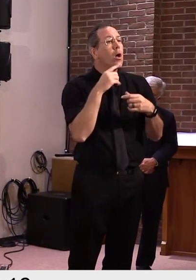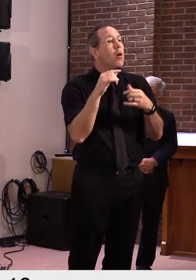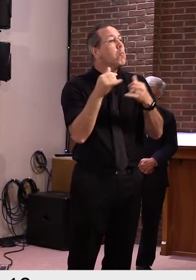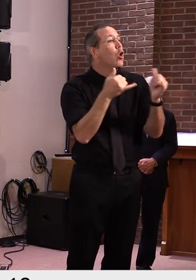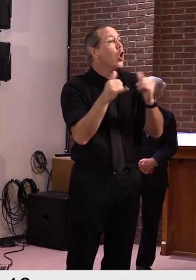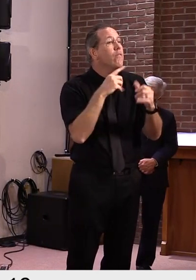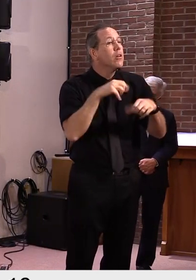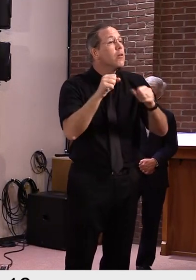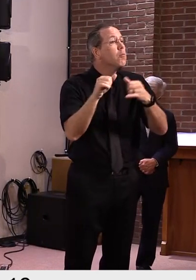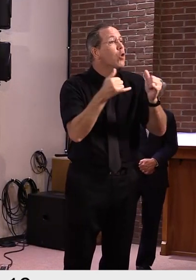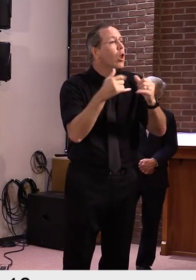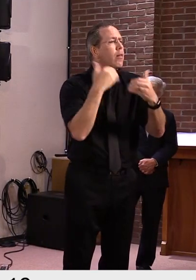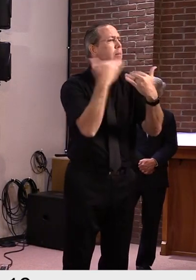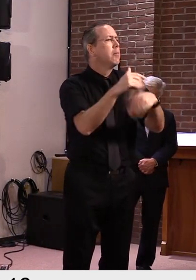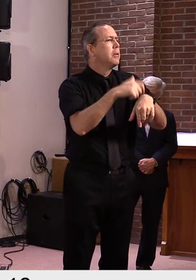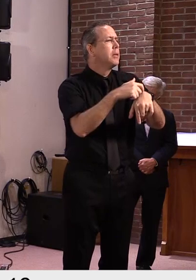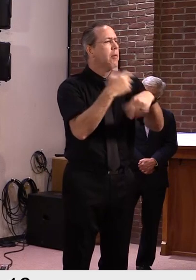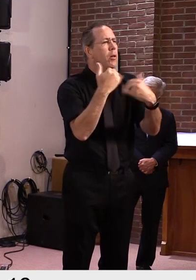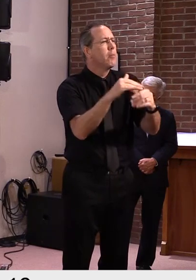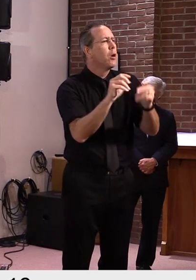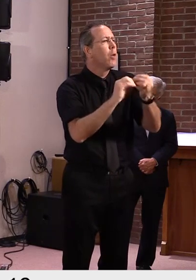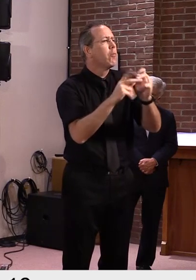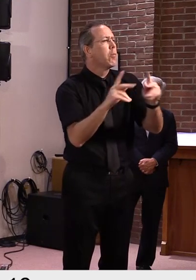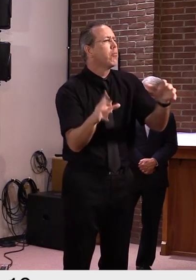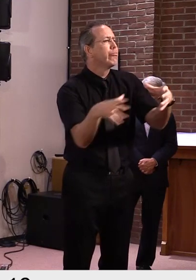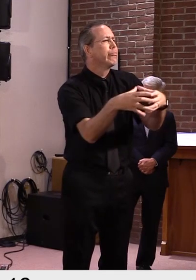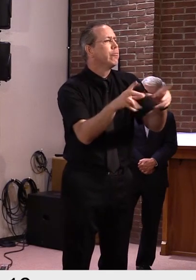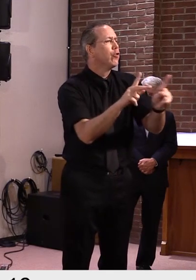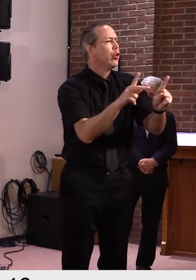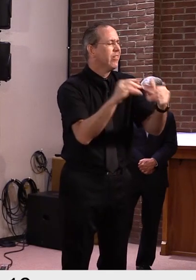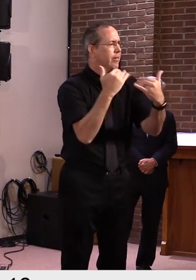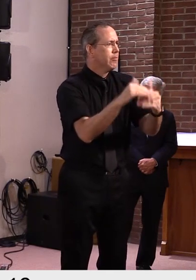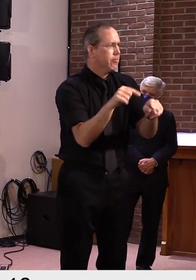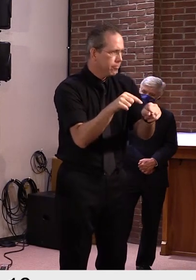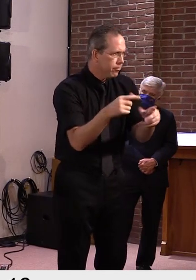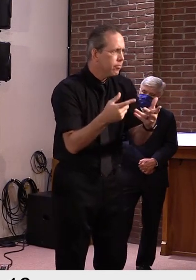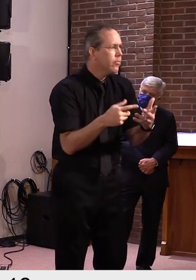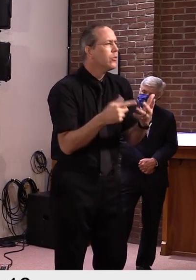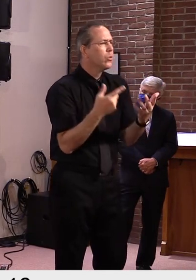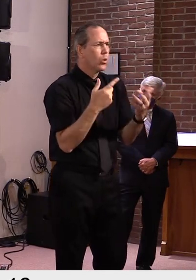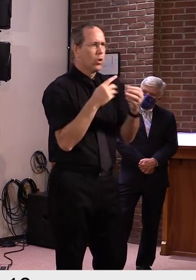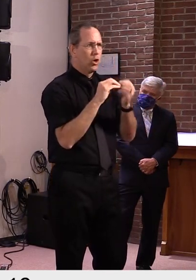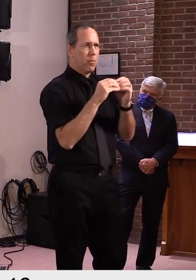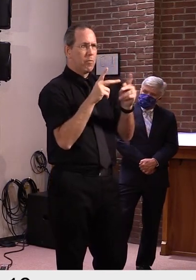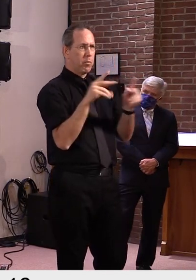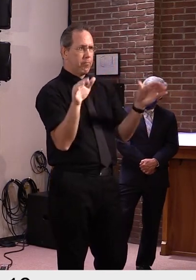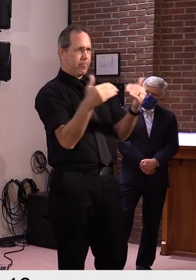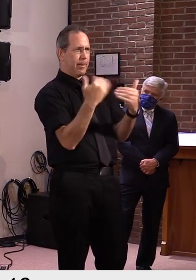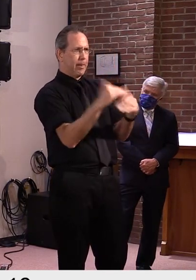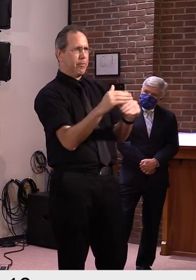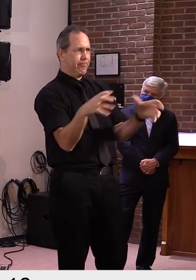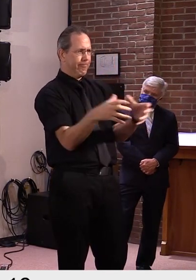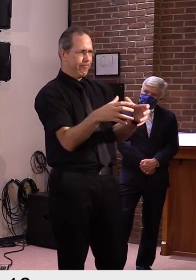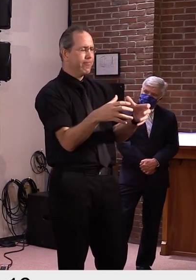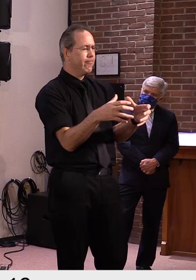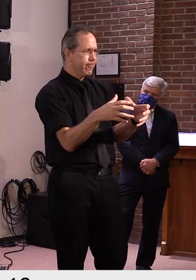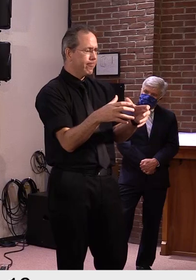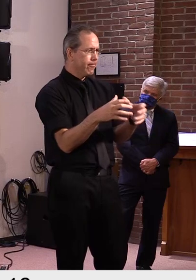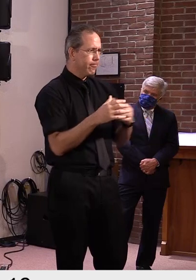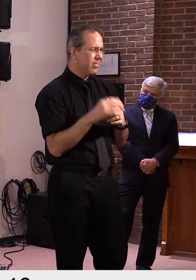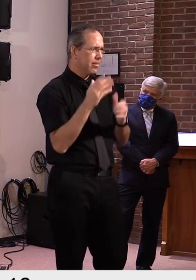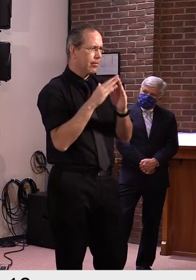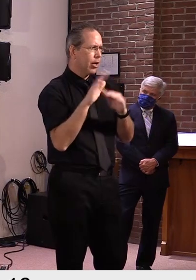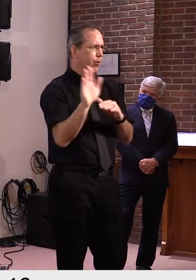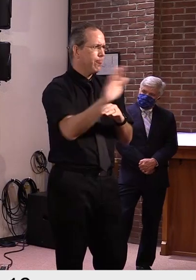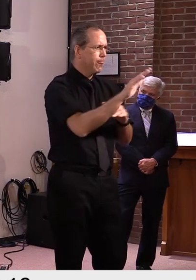Um, okay. So does that mean that you are going to hire campaign staff or more staff? Uh, I think that would,